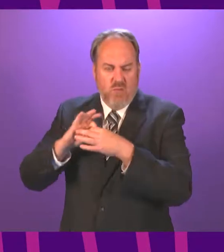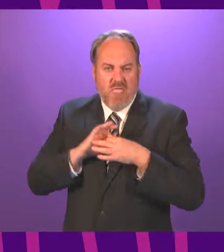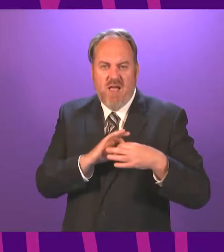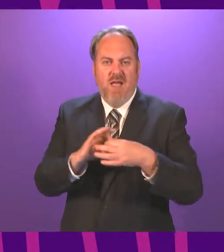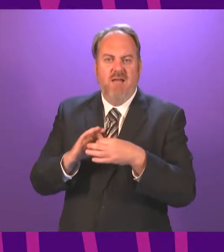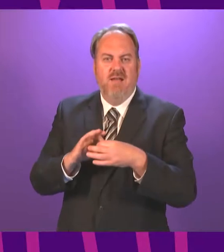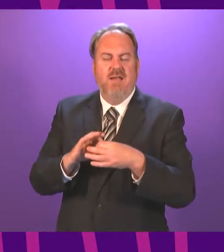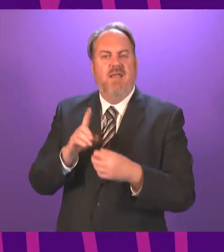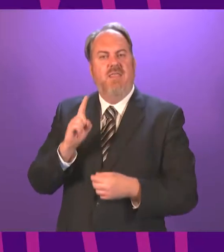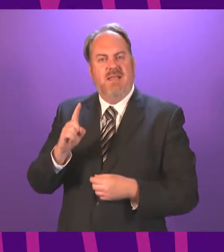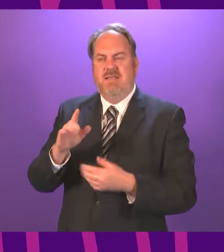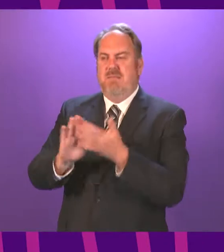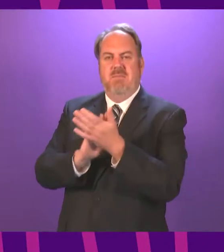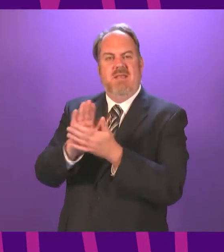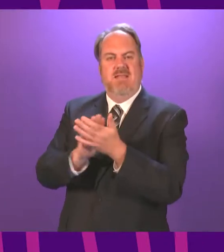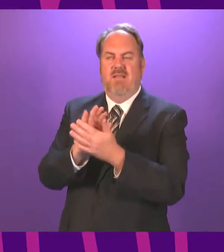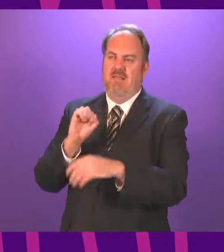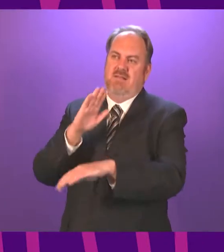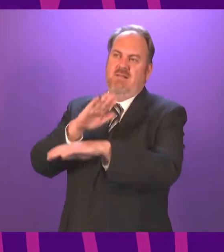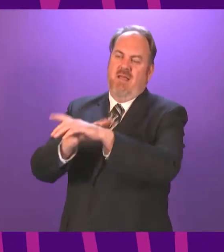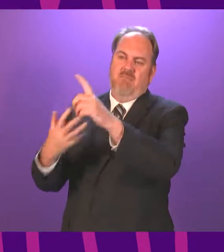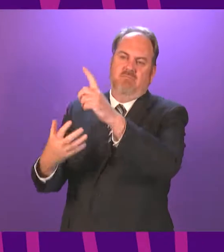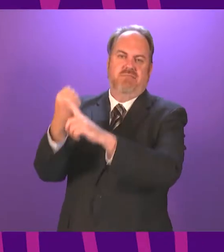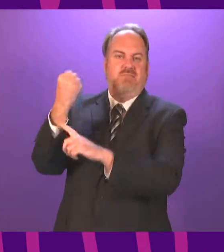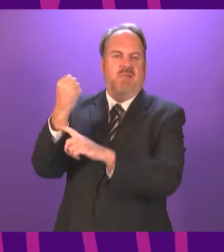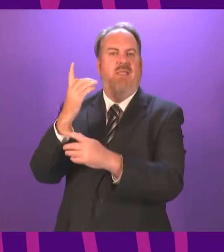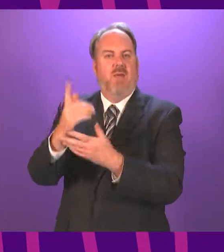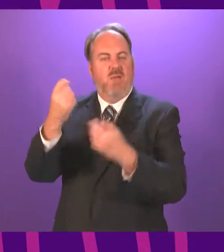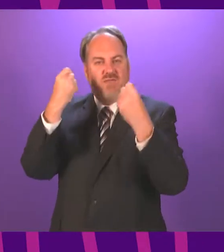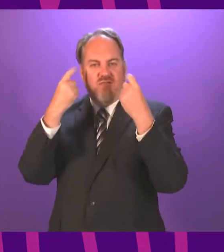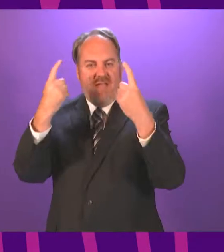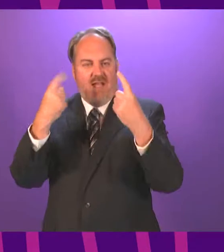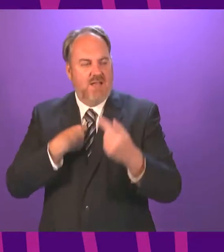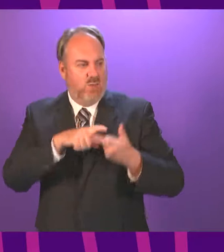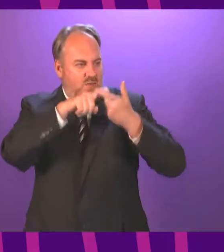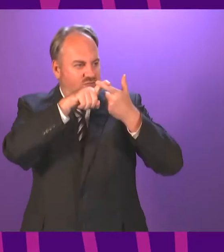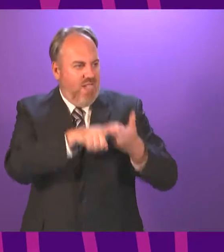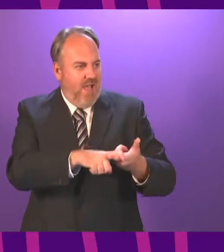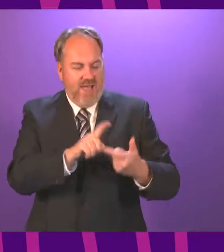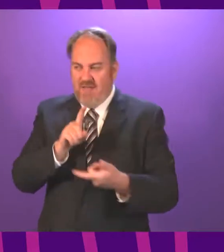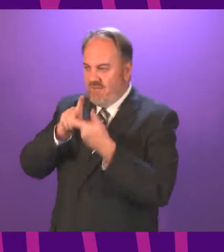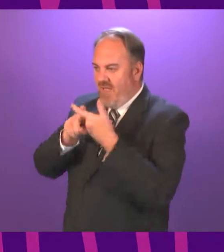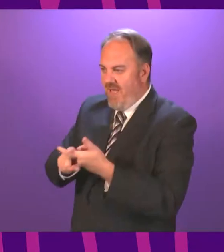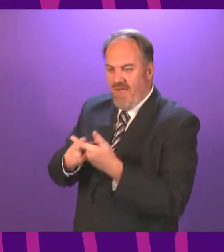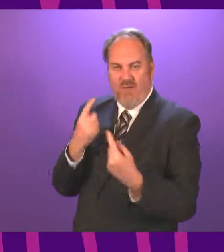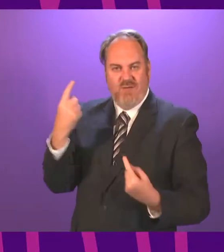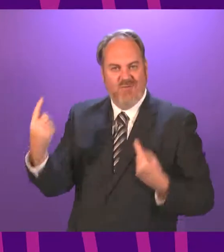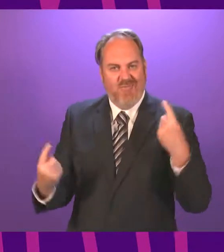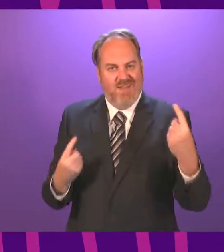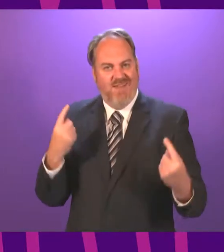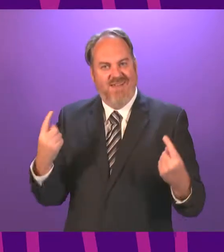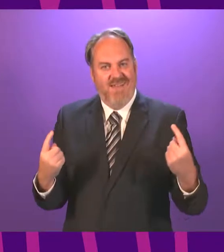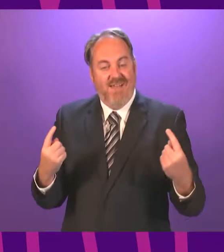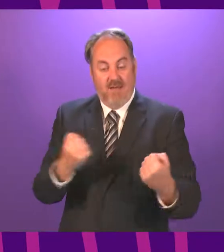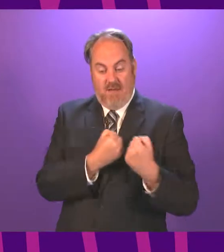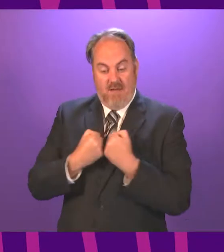state of being where we recognize our mutual alliance on each other, and the realization that our